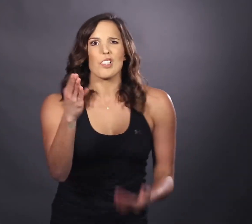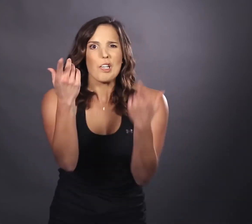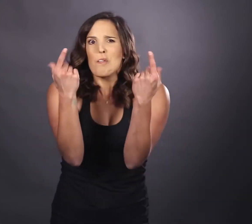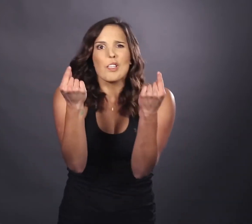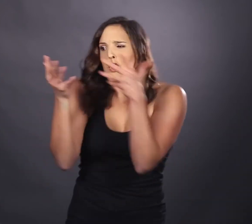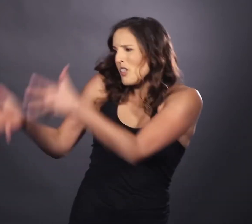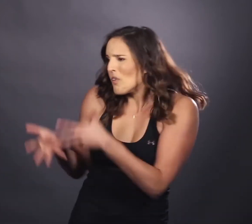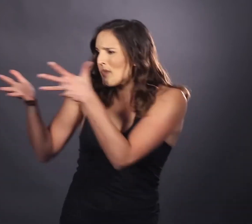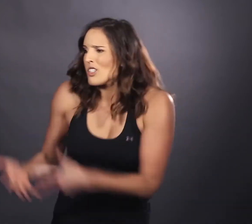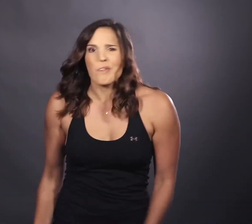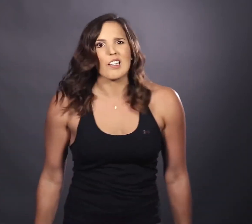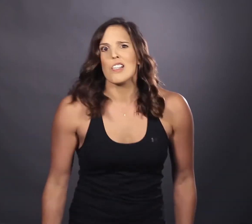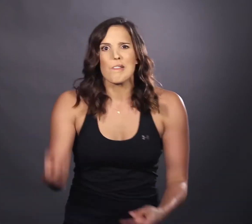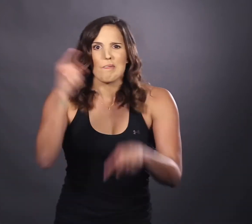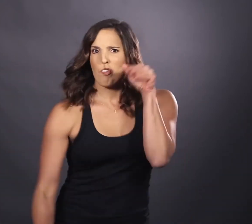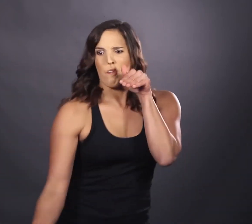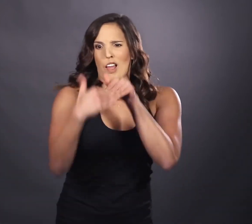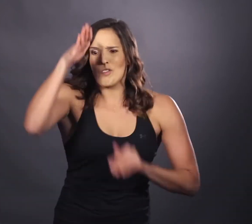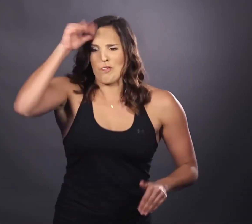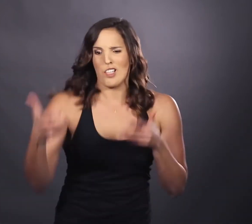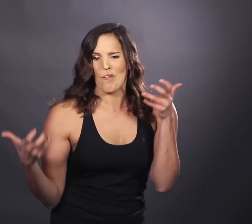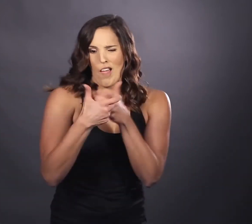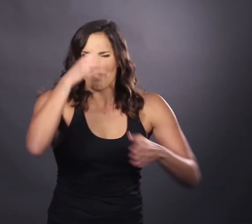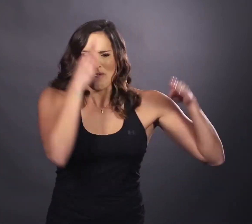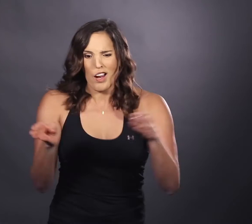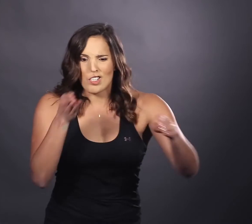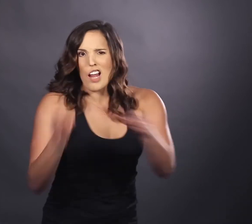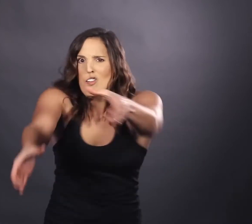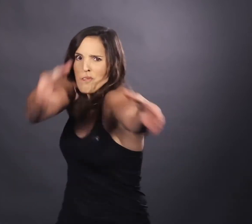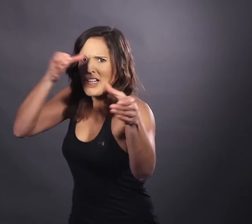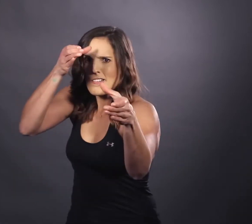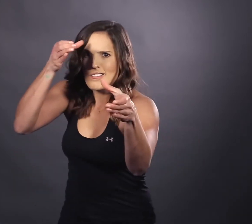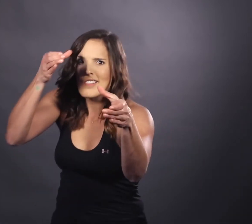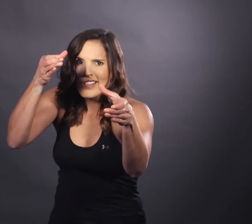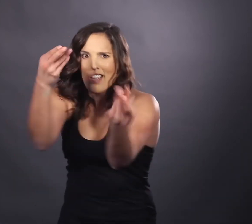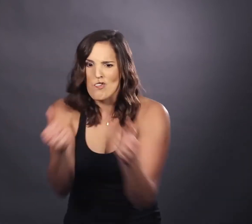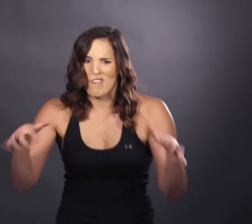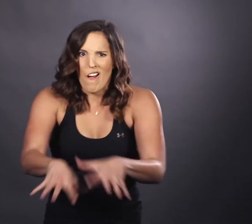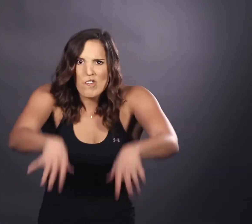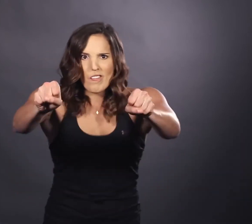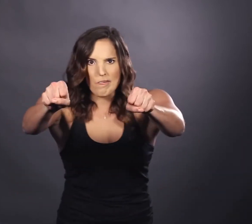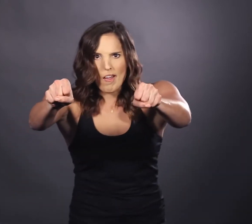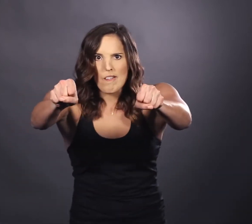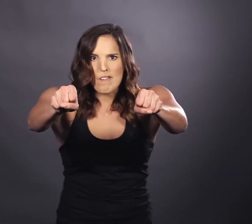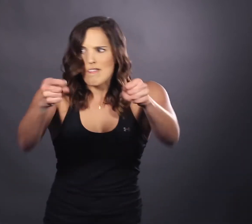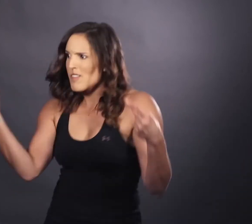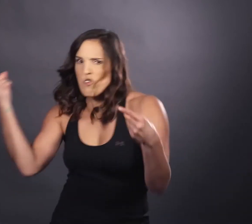eventually, what's he gonna do on the bench? mean, No one has more resilience or matches, my practical tactical brilliance Hamilton You want to fight for your land back? Hamilton I need